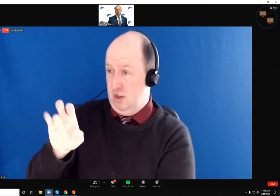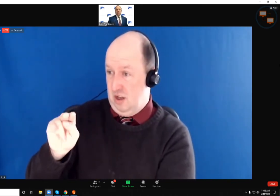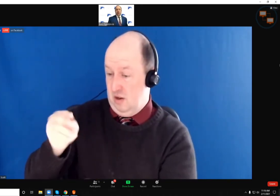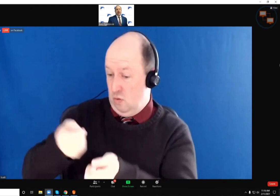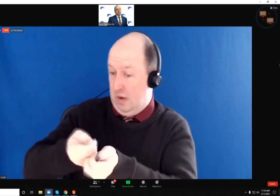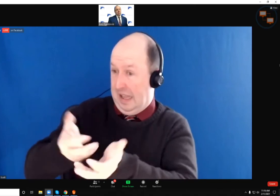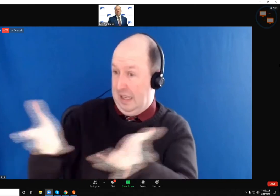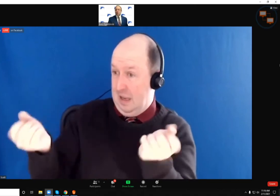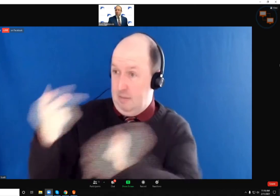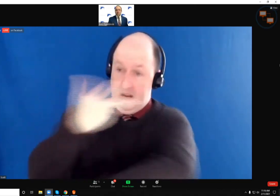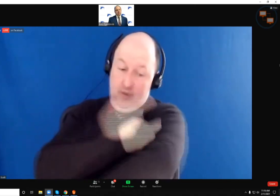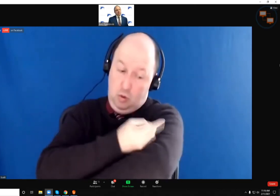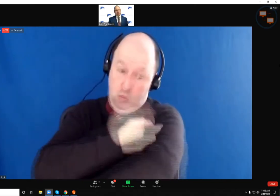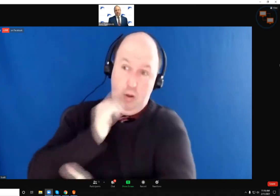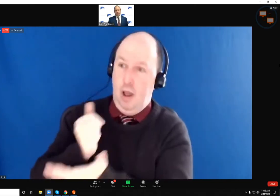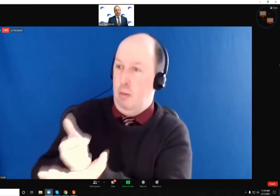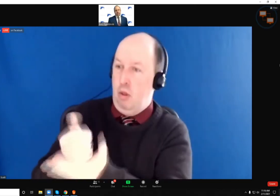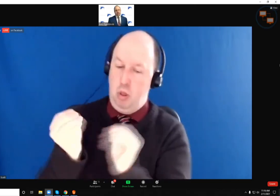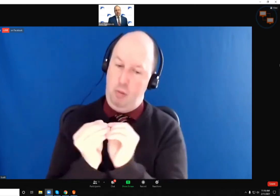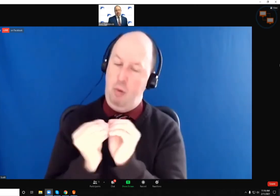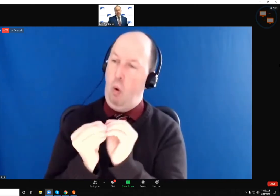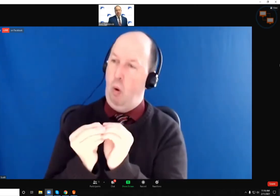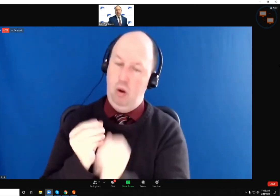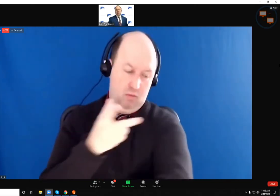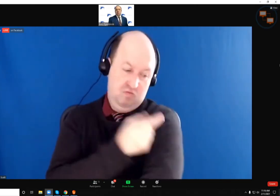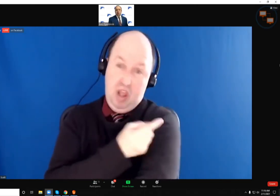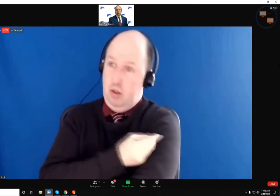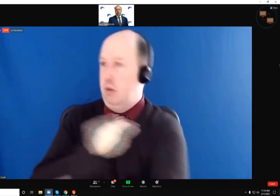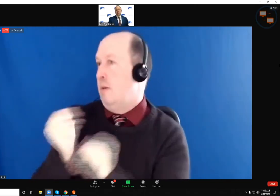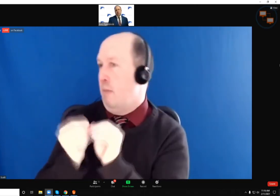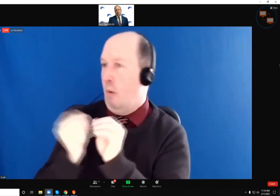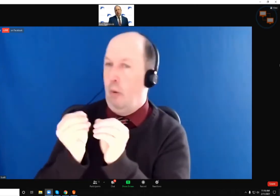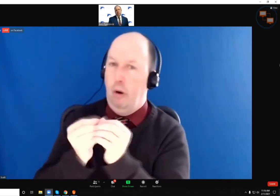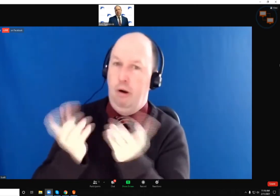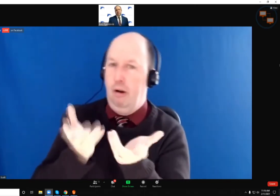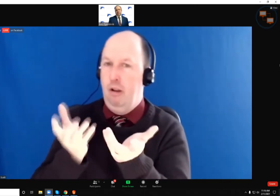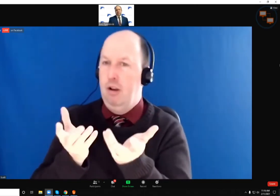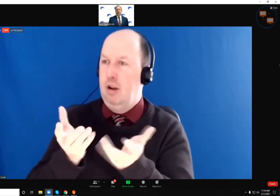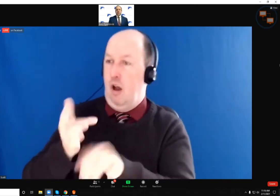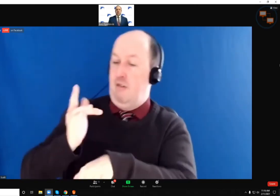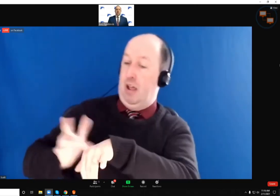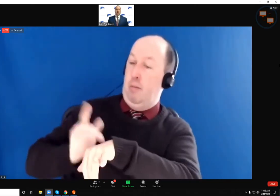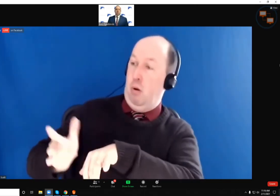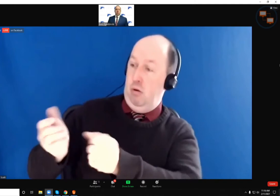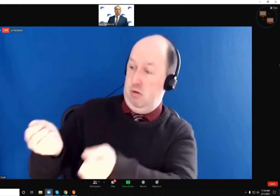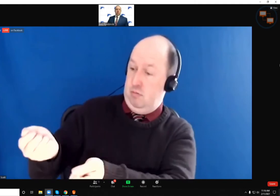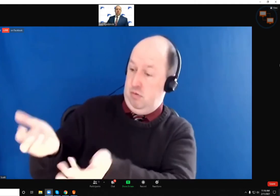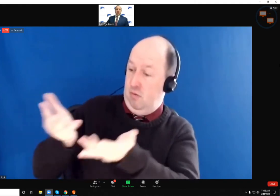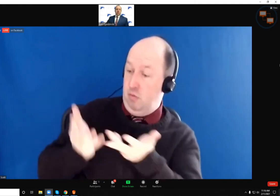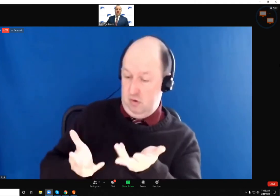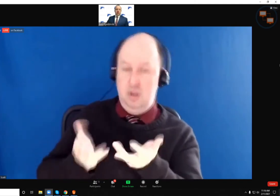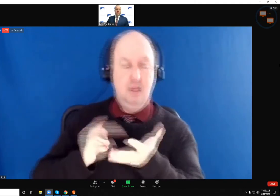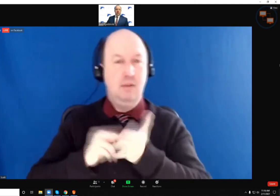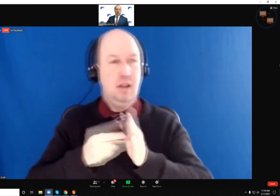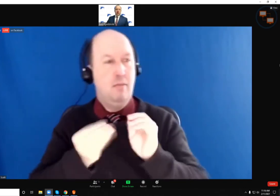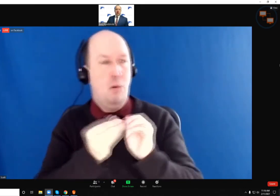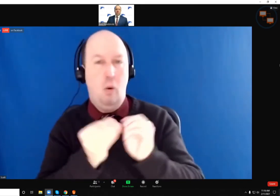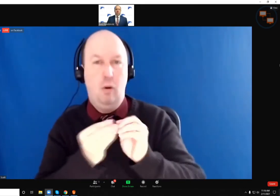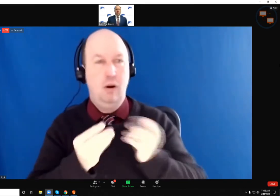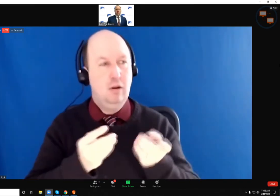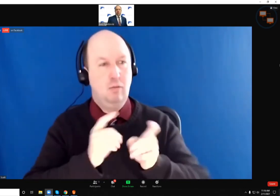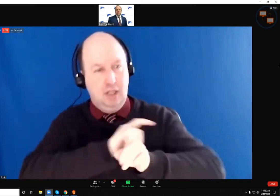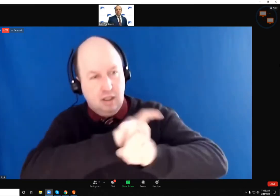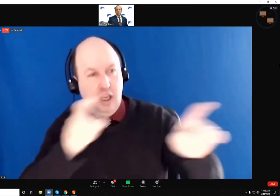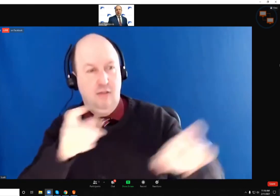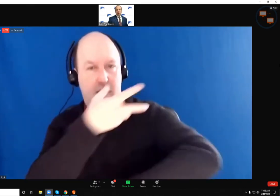You know, again, more doses, this makes sense, more doses that are put out by Johnson & Johnson, the more doses that we can get into arms.